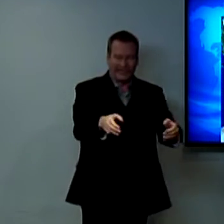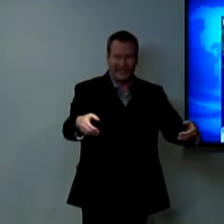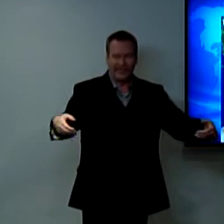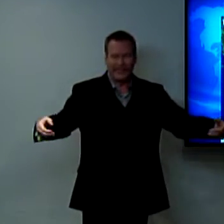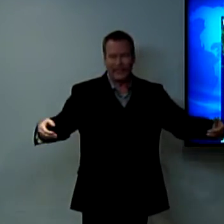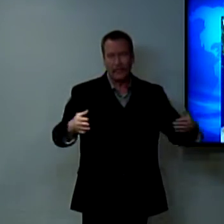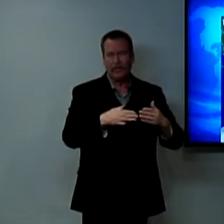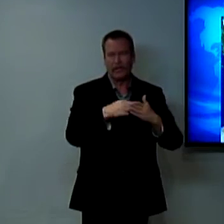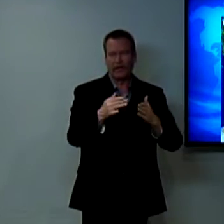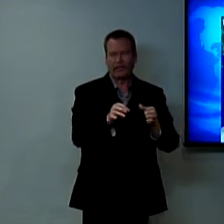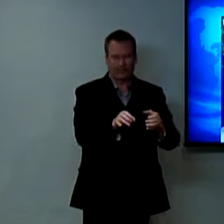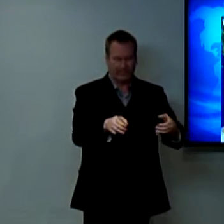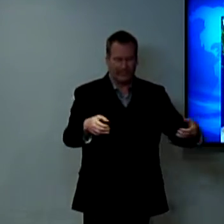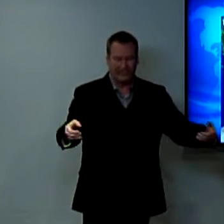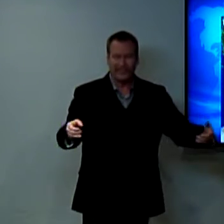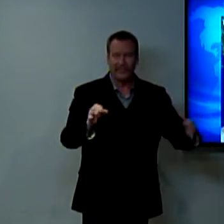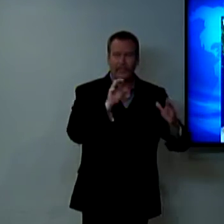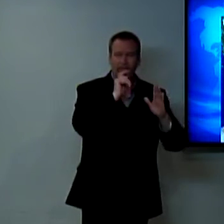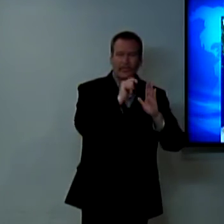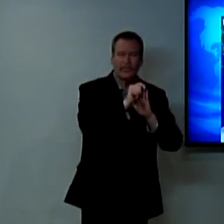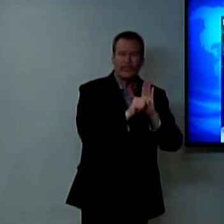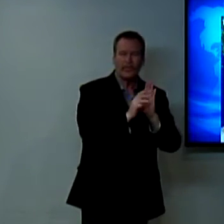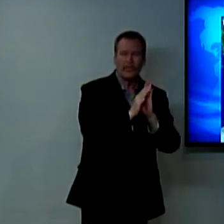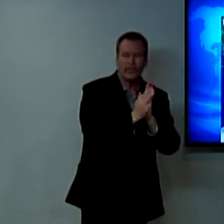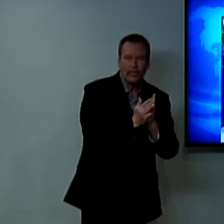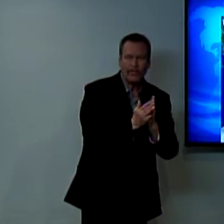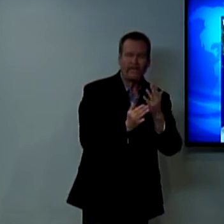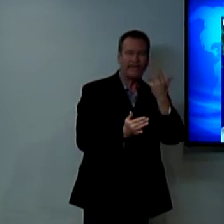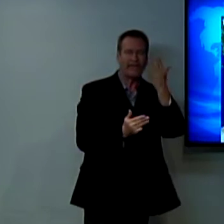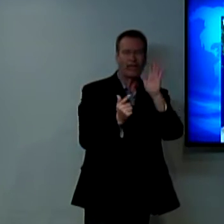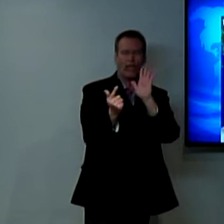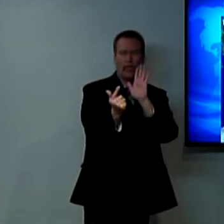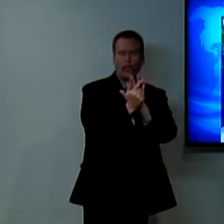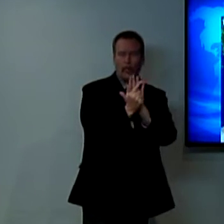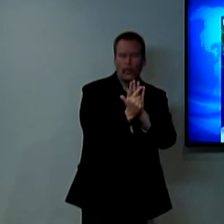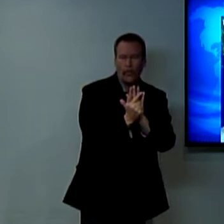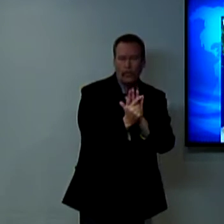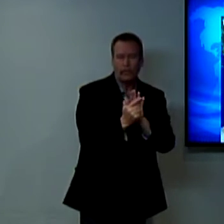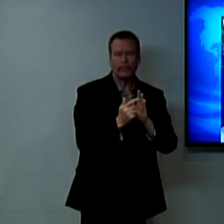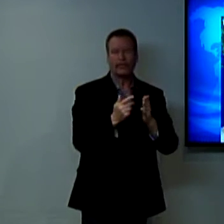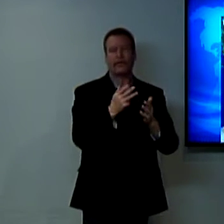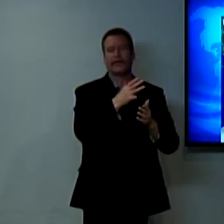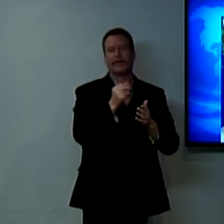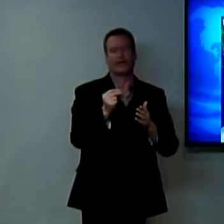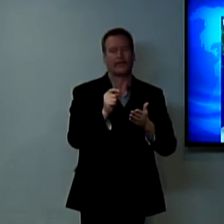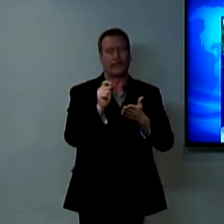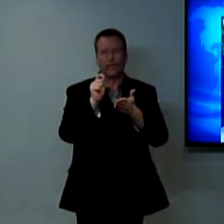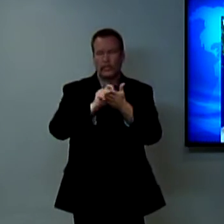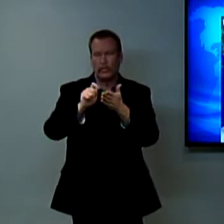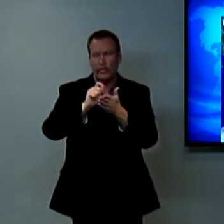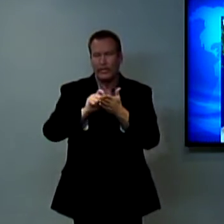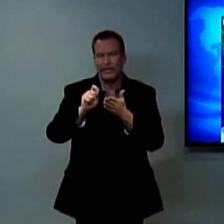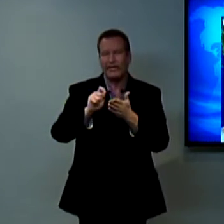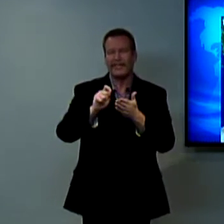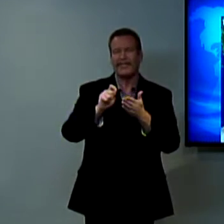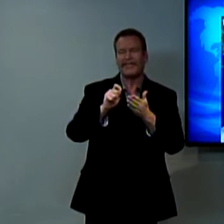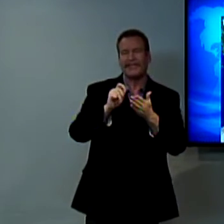scroll in the form of a scroll that either you know opened from top to bottom or from side to side and it spoke of the laws and all the